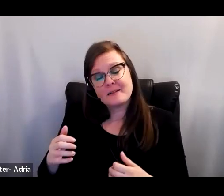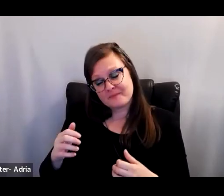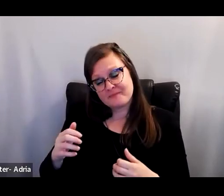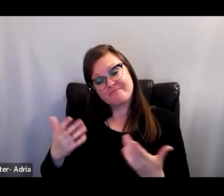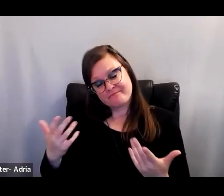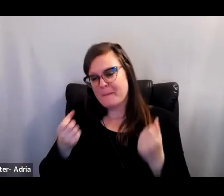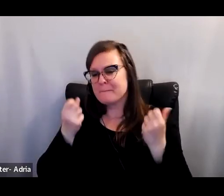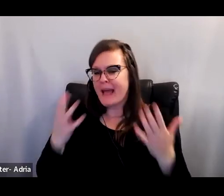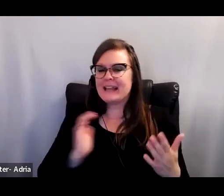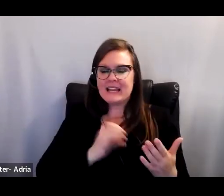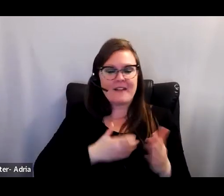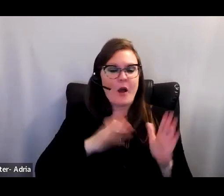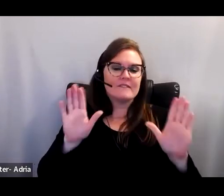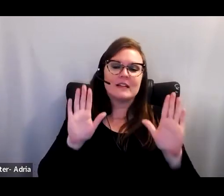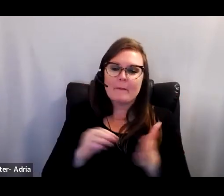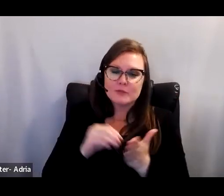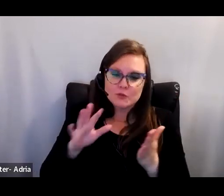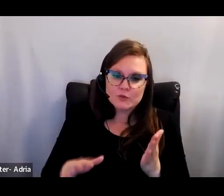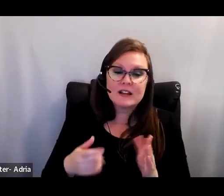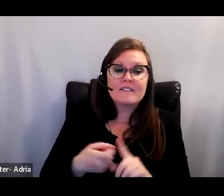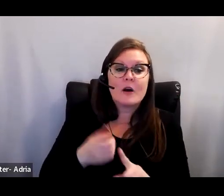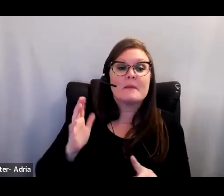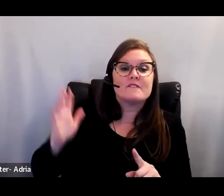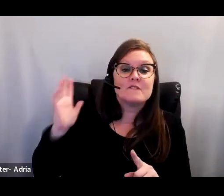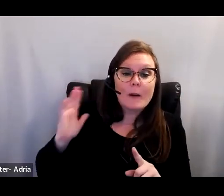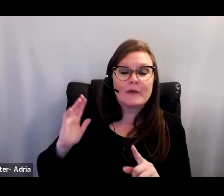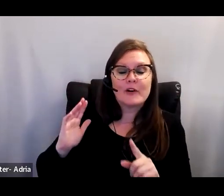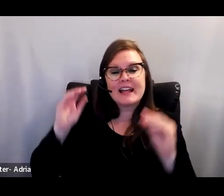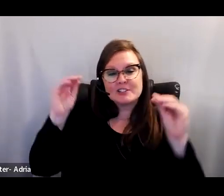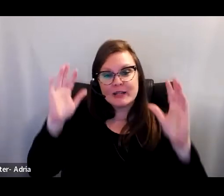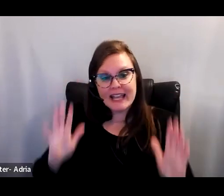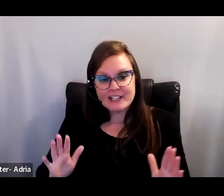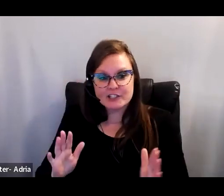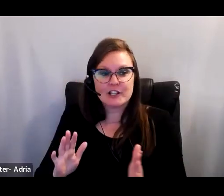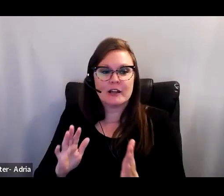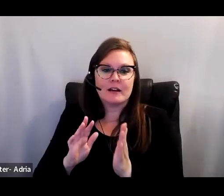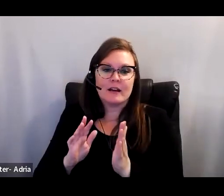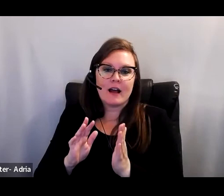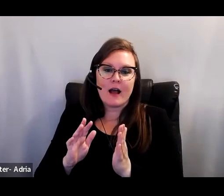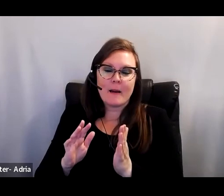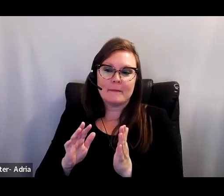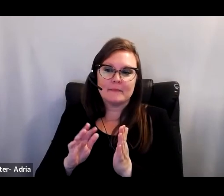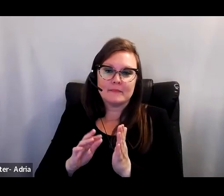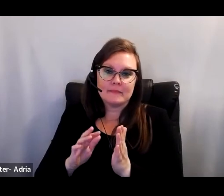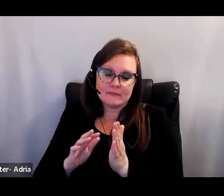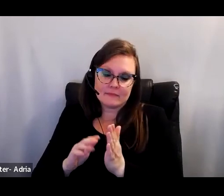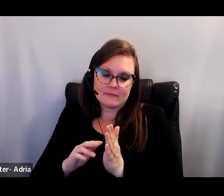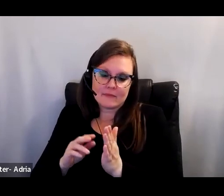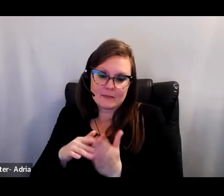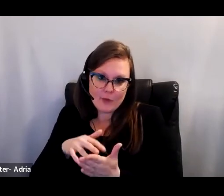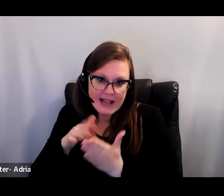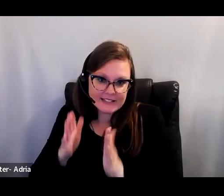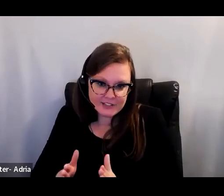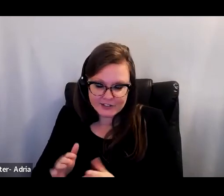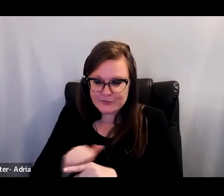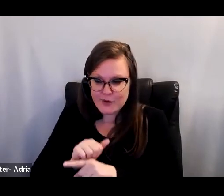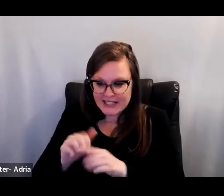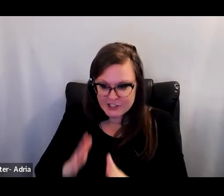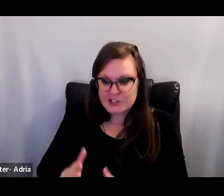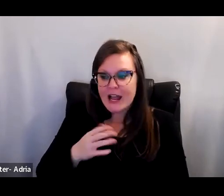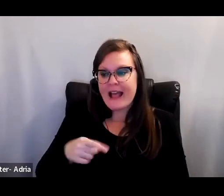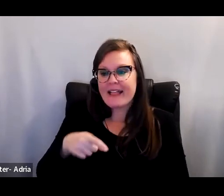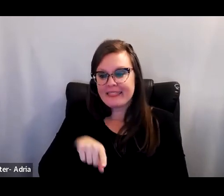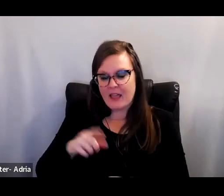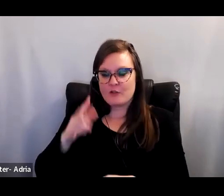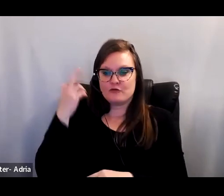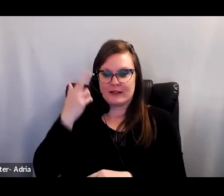students come to us as former education practitioners who fought for social justice and some have experiences and skills that are particular assets in